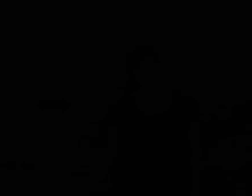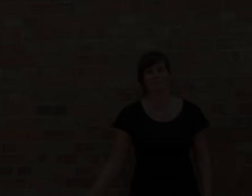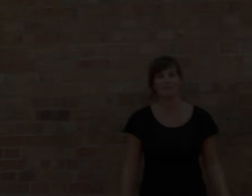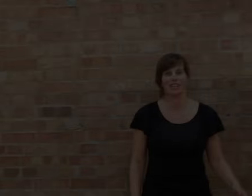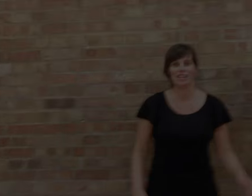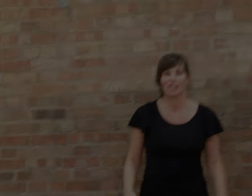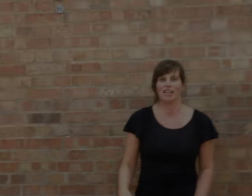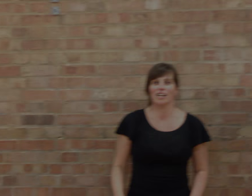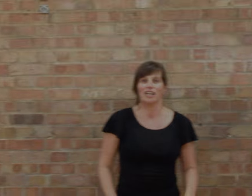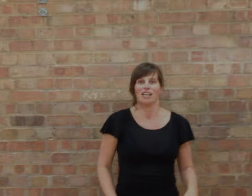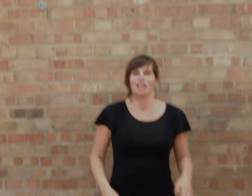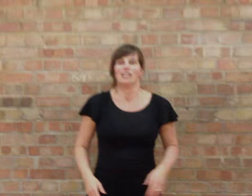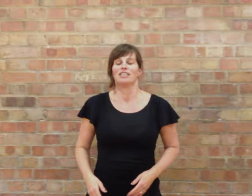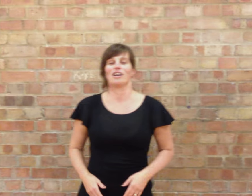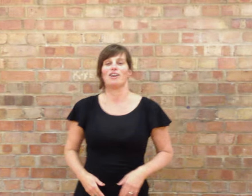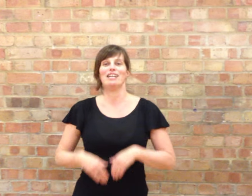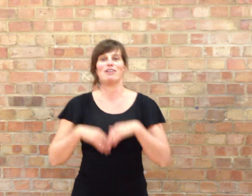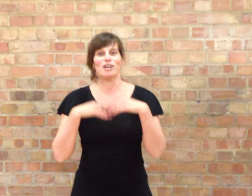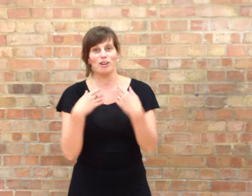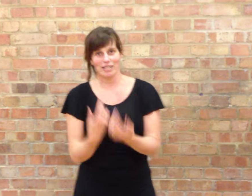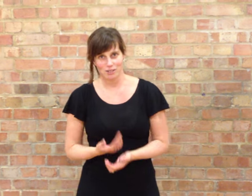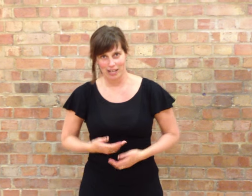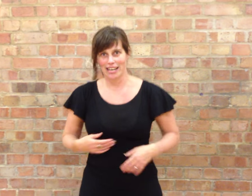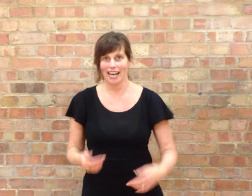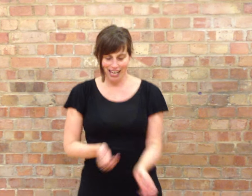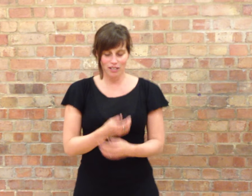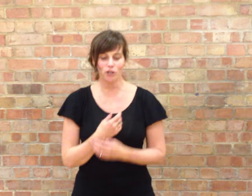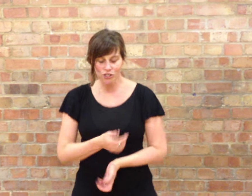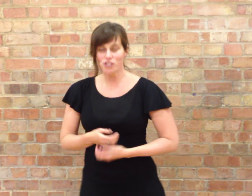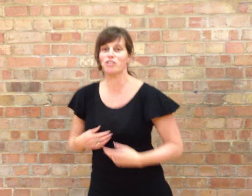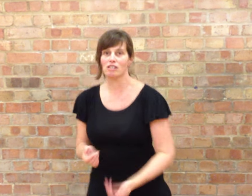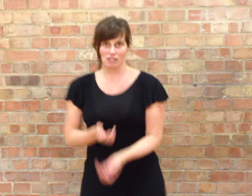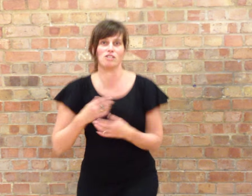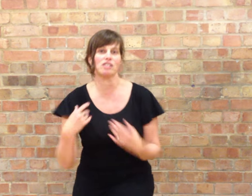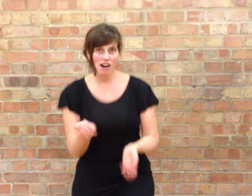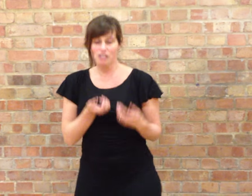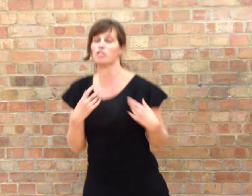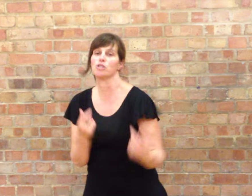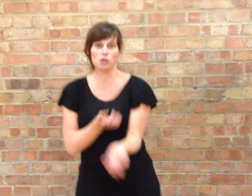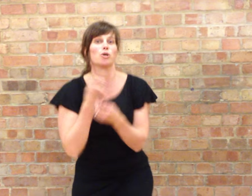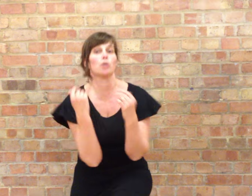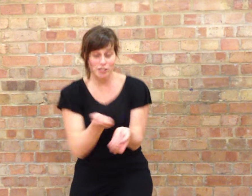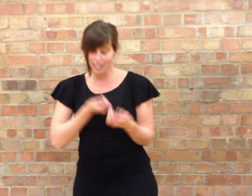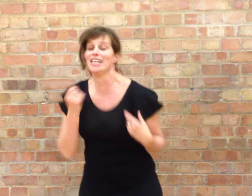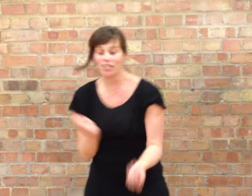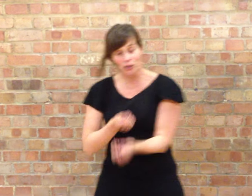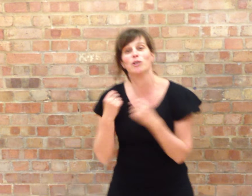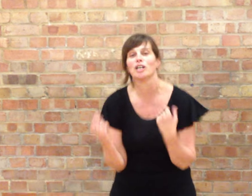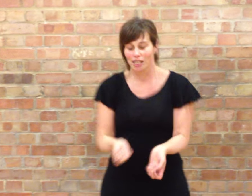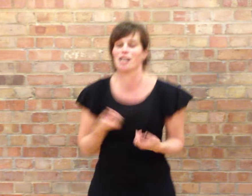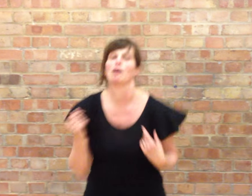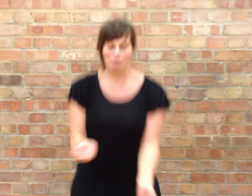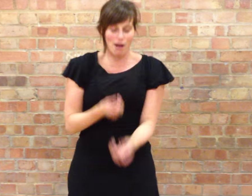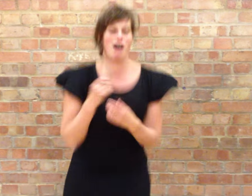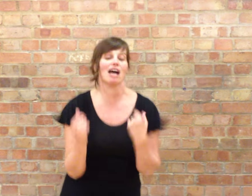So a lyrical is when chaos starts to continue, but